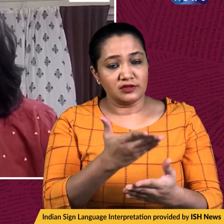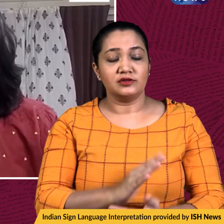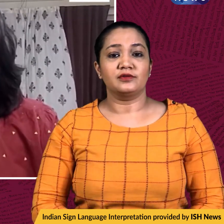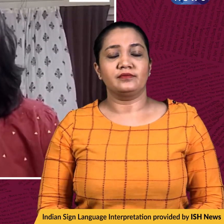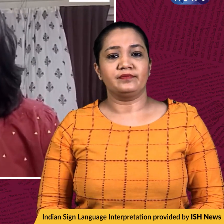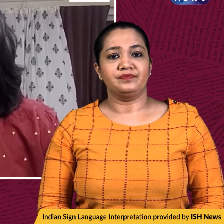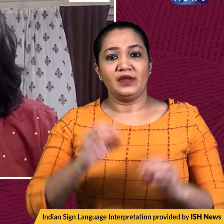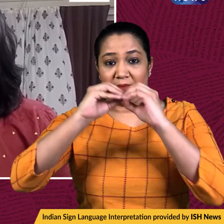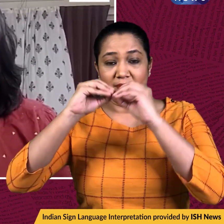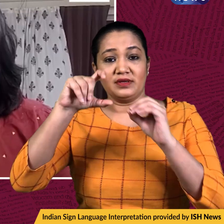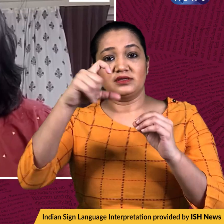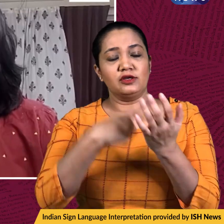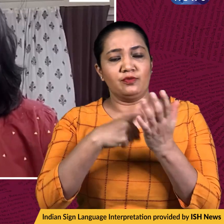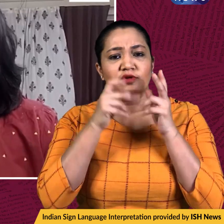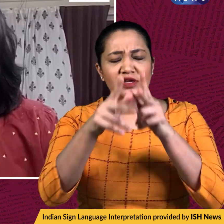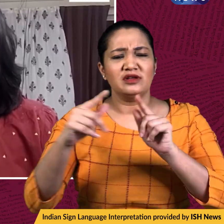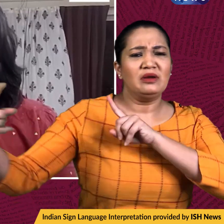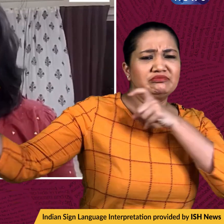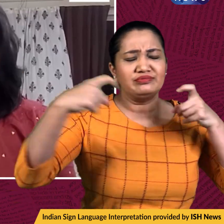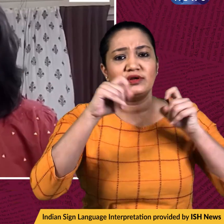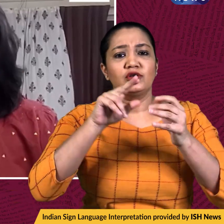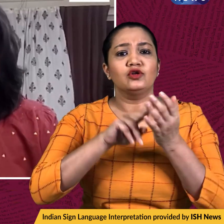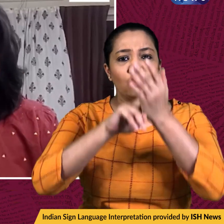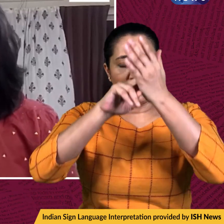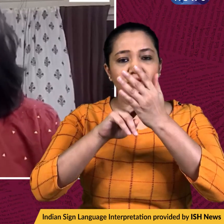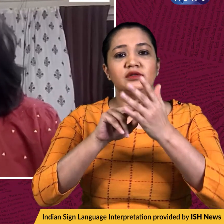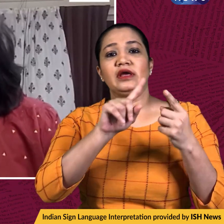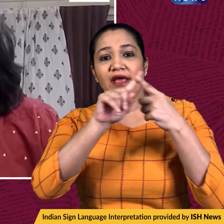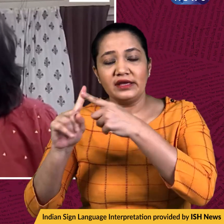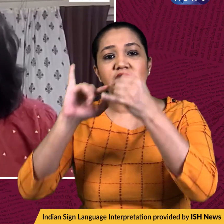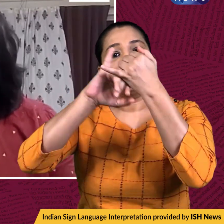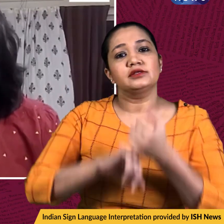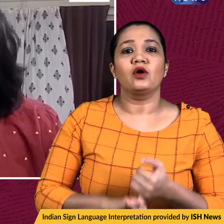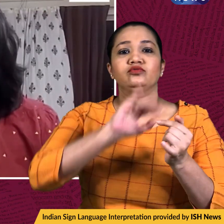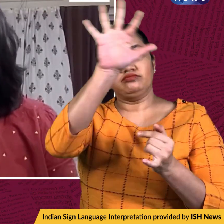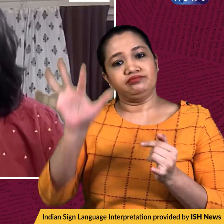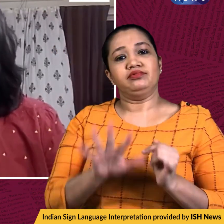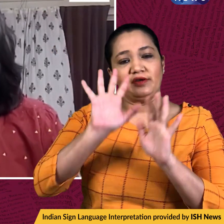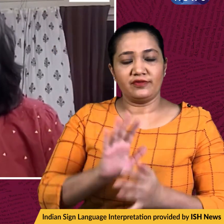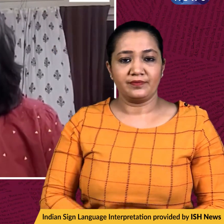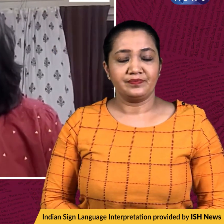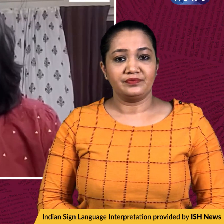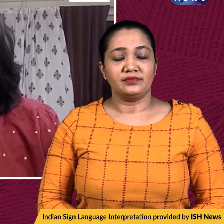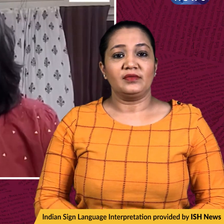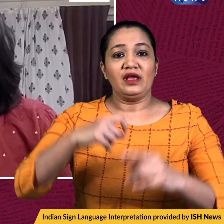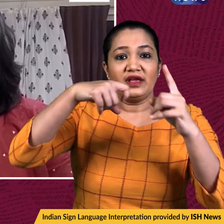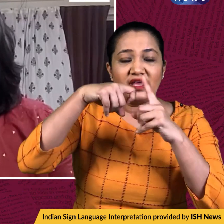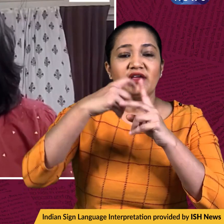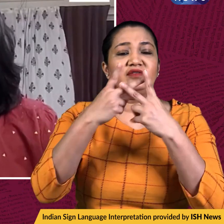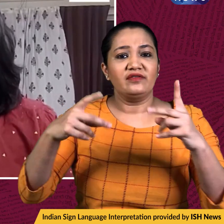to a report by the BBC, there is intense fighting in the north, east and south of the country, with key Ukrainian cities of Kharkiv